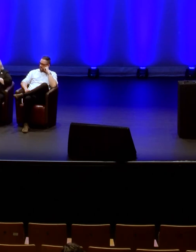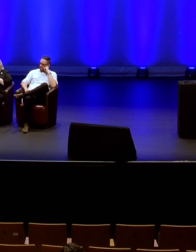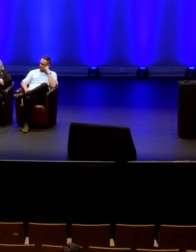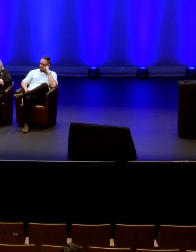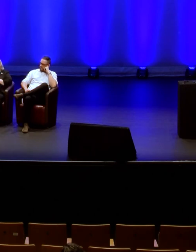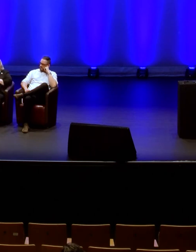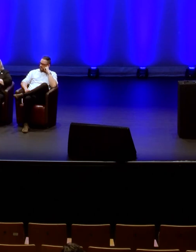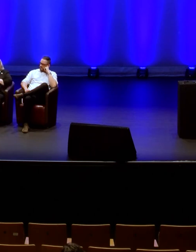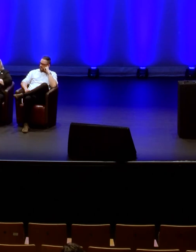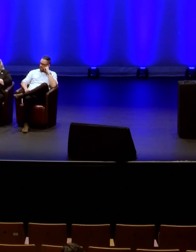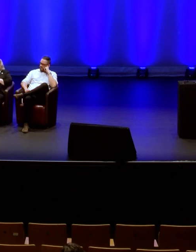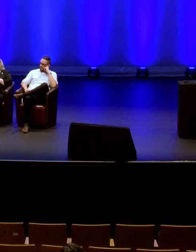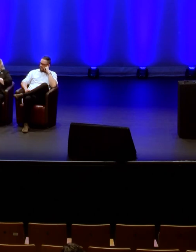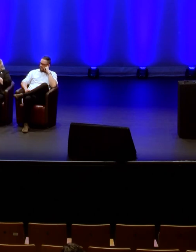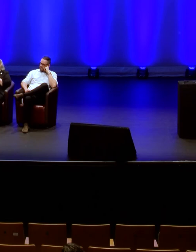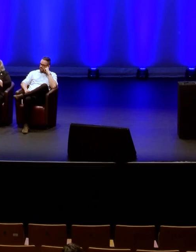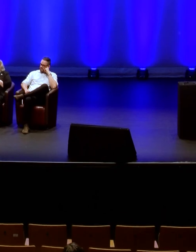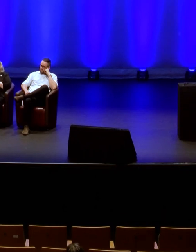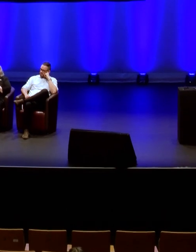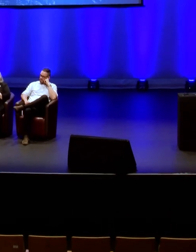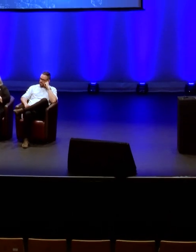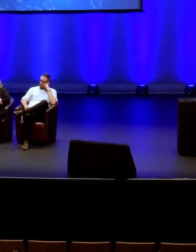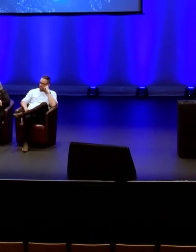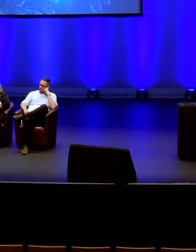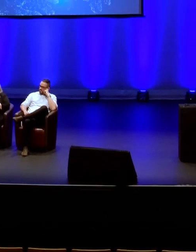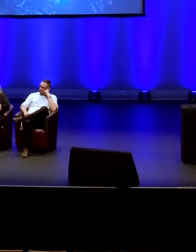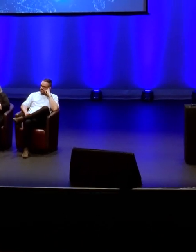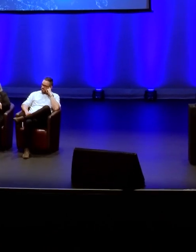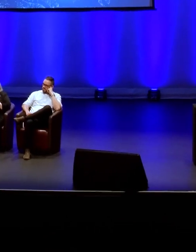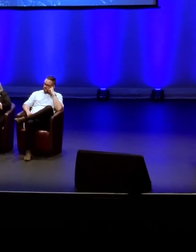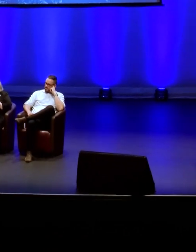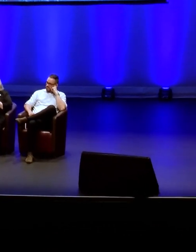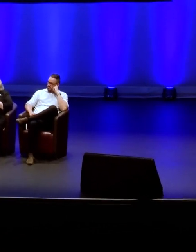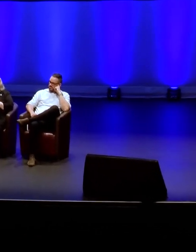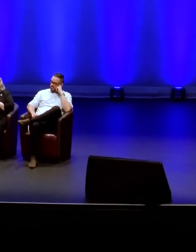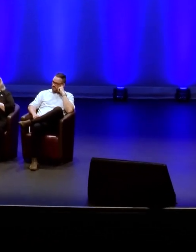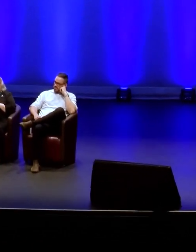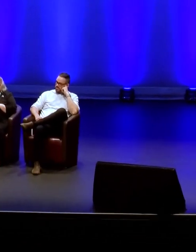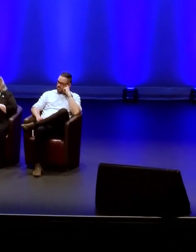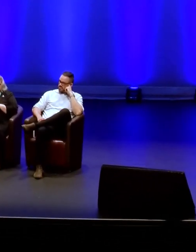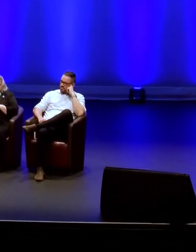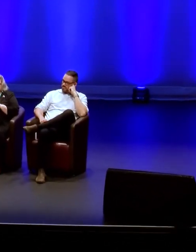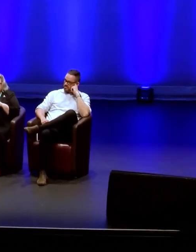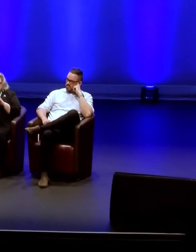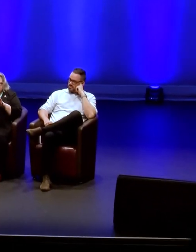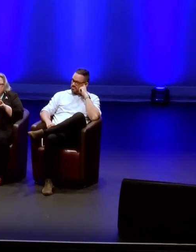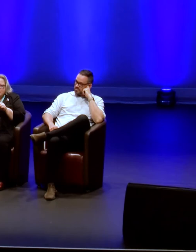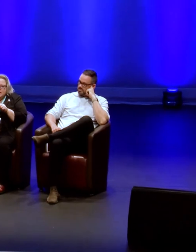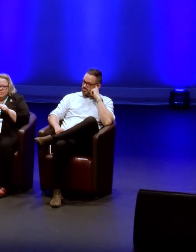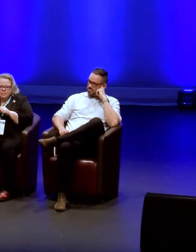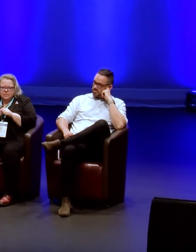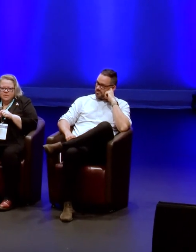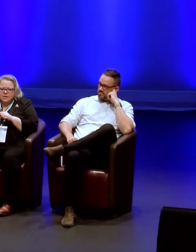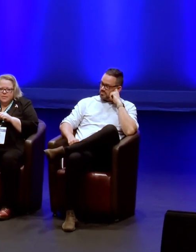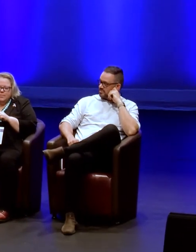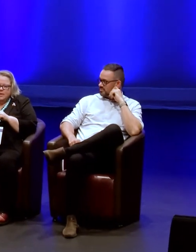Thank you. That's a great question. And I, as I was preparing the talk, I was looking for the